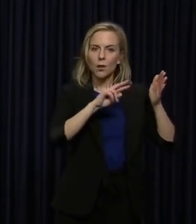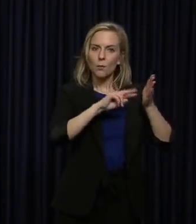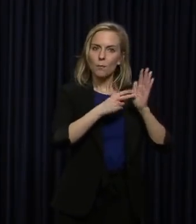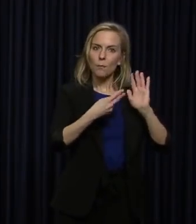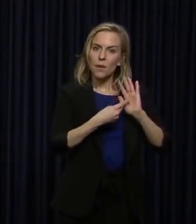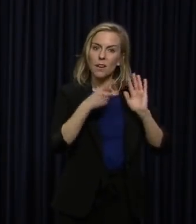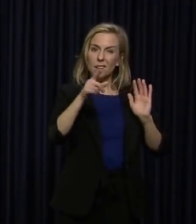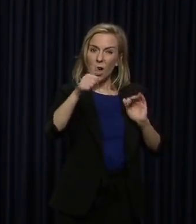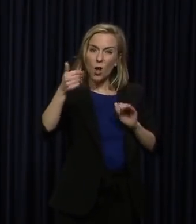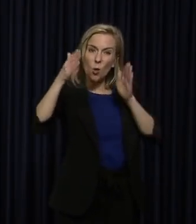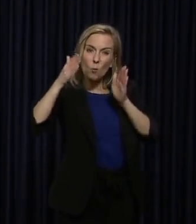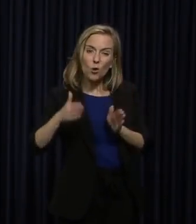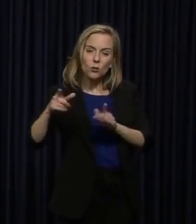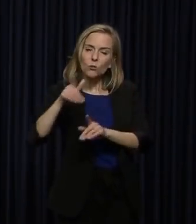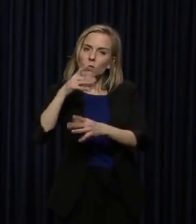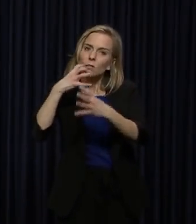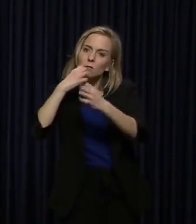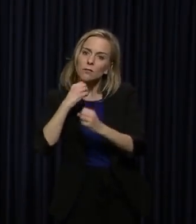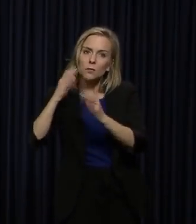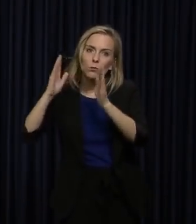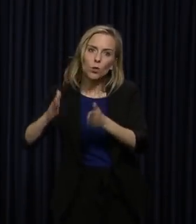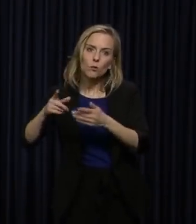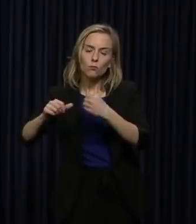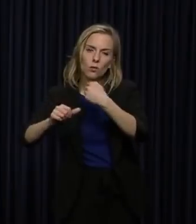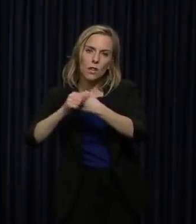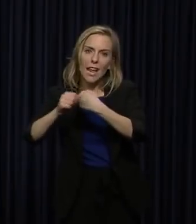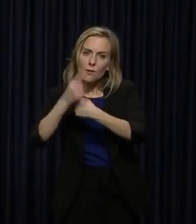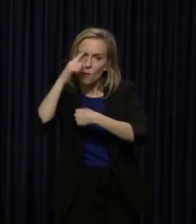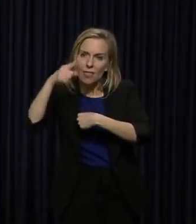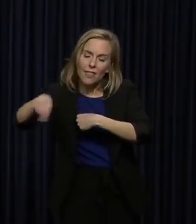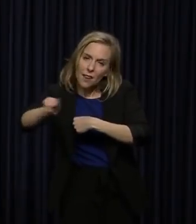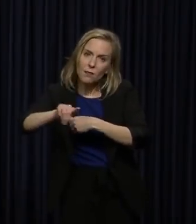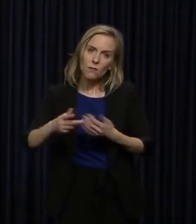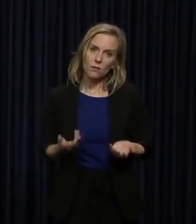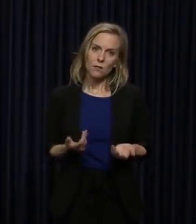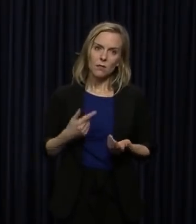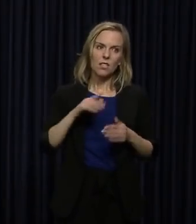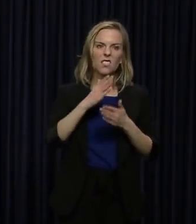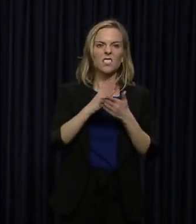that might end up in harm's way. Let me read a couple questions.